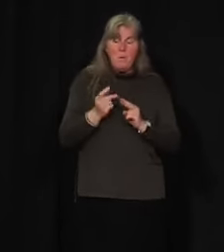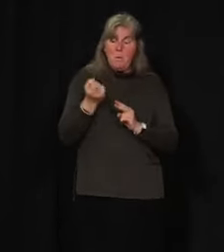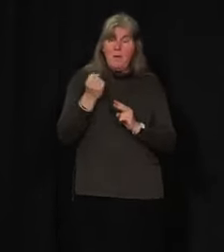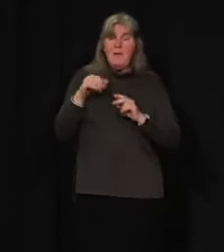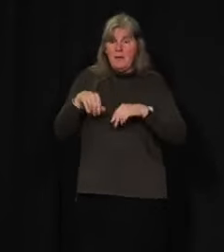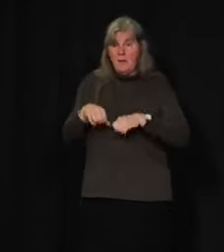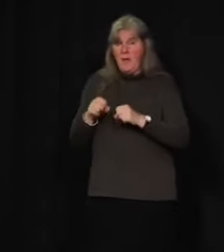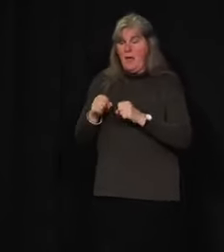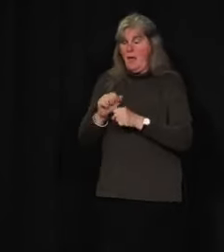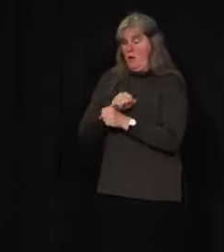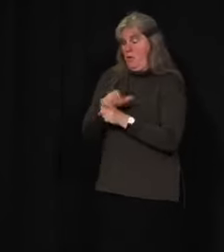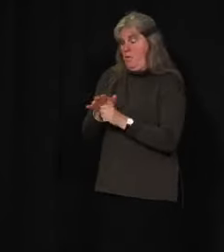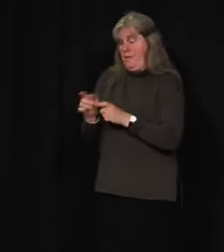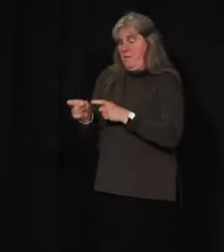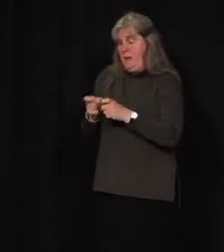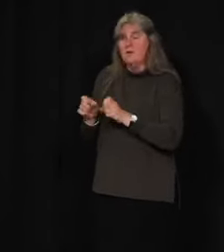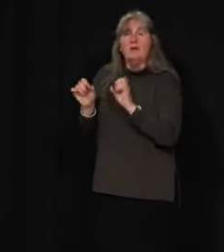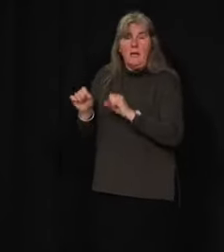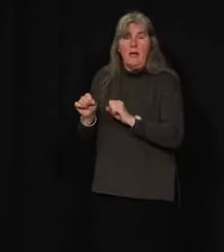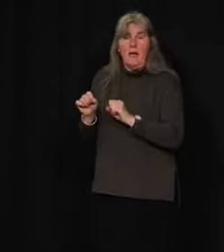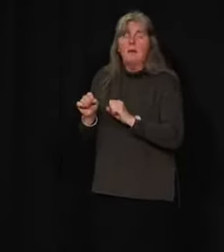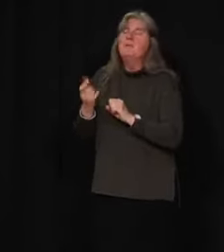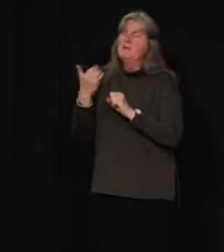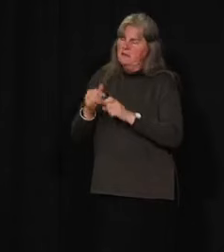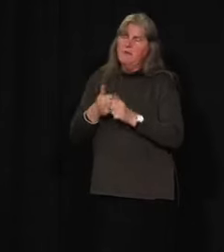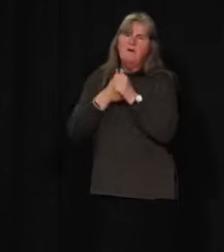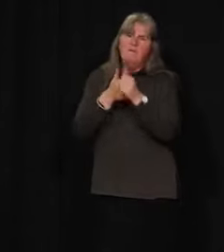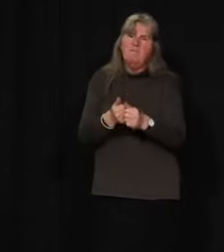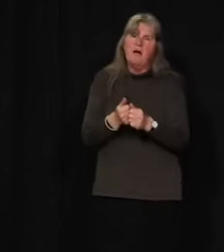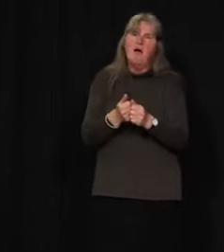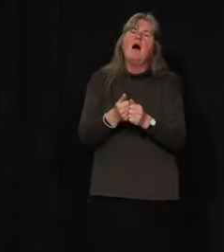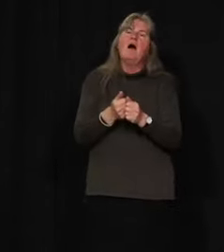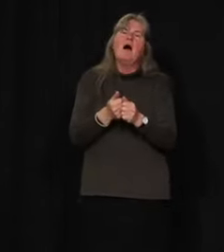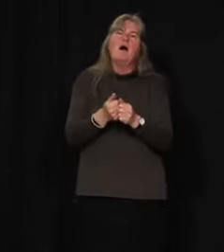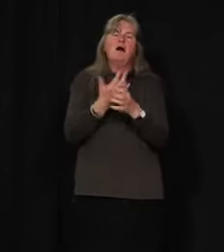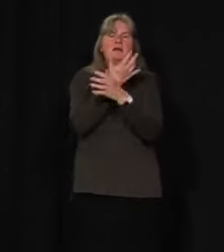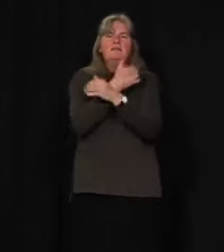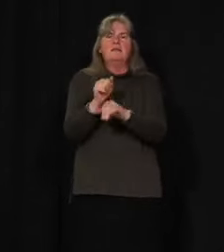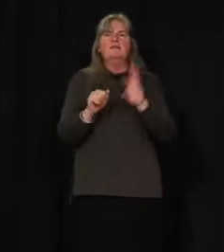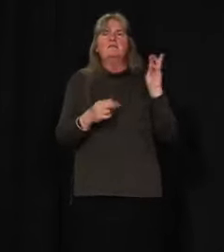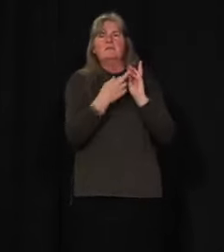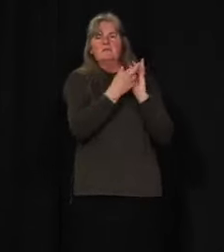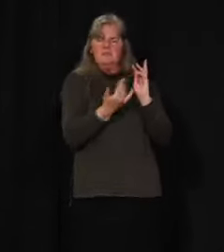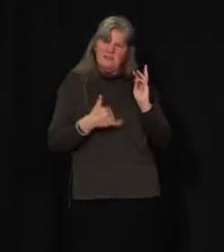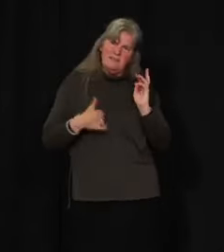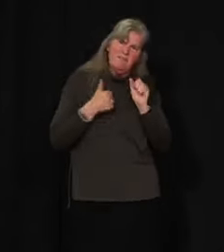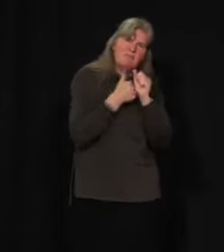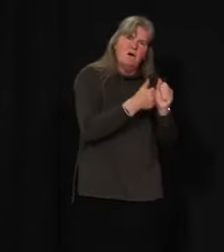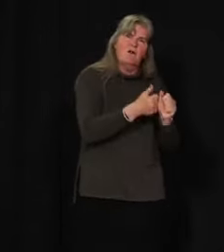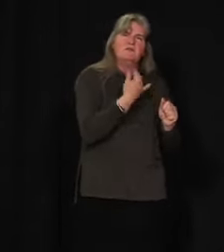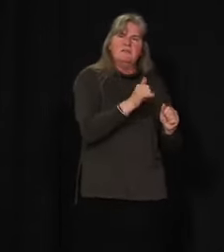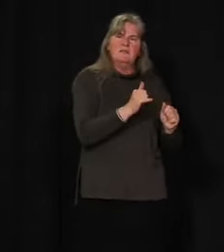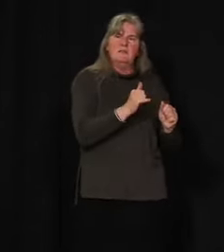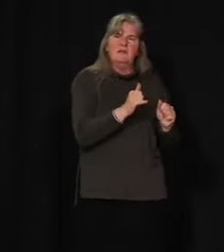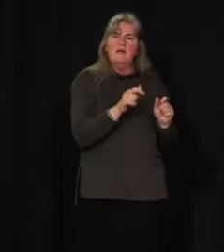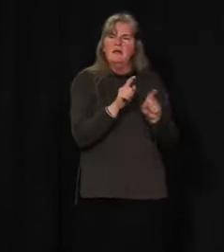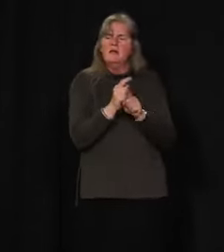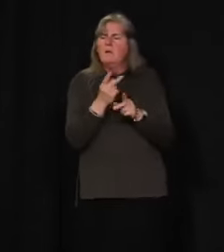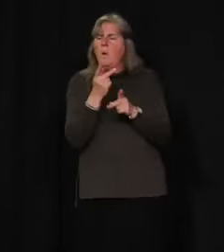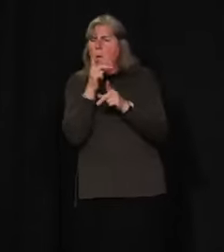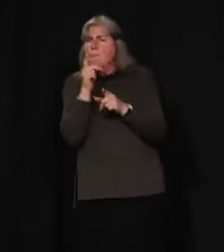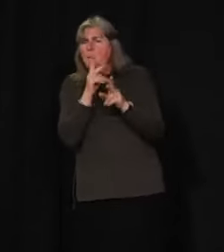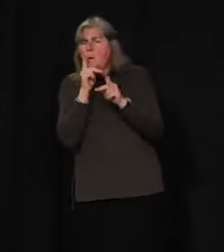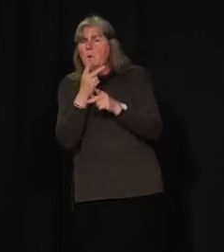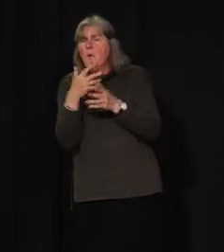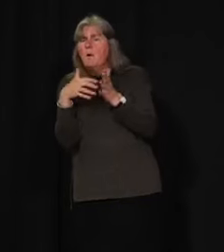as long as we are observing public health measures, most notably the safe six measures, and protecting those who are most